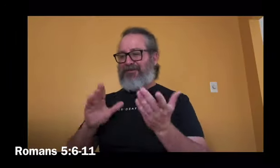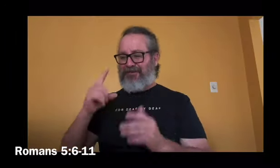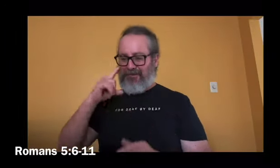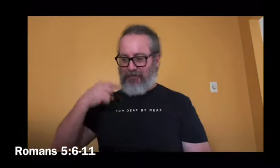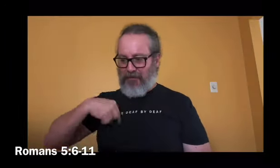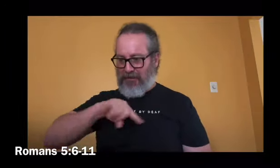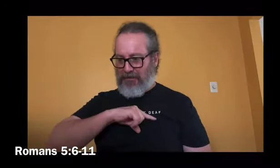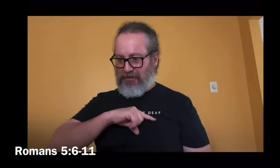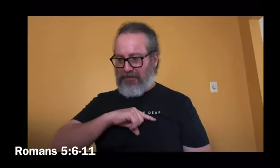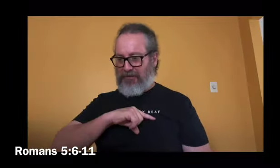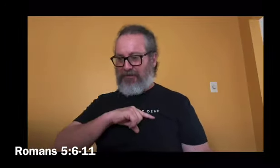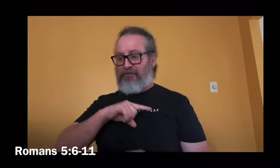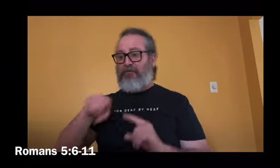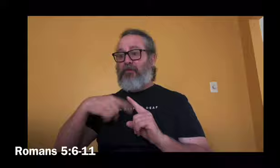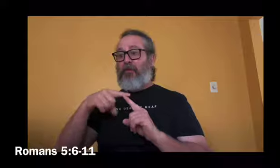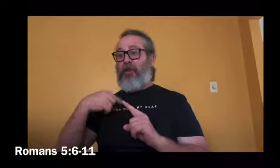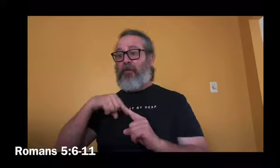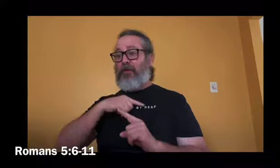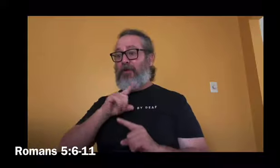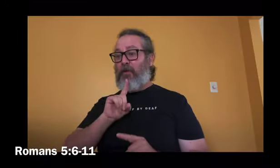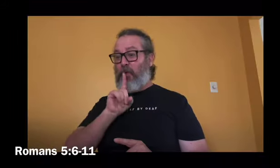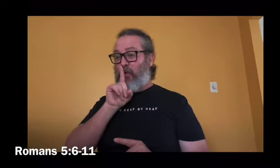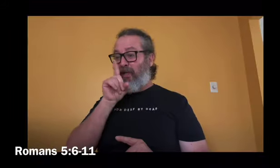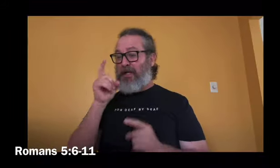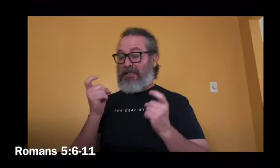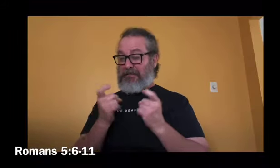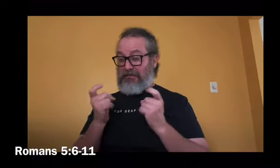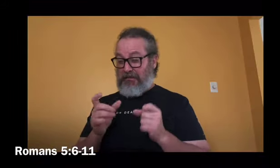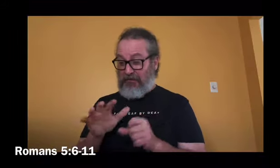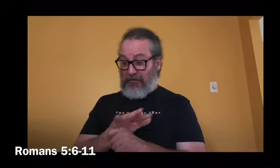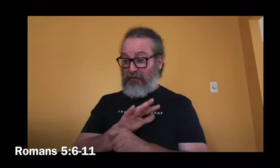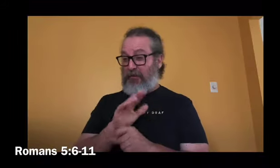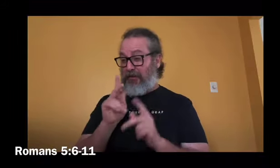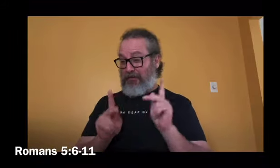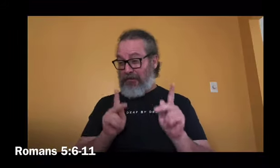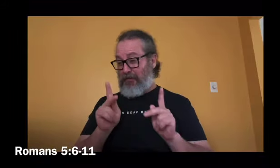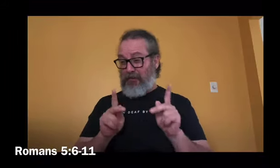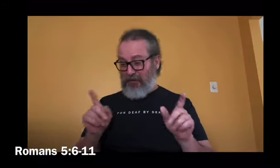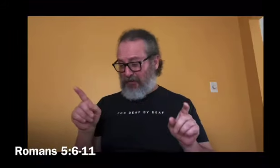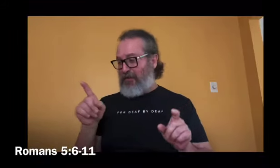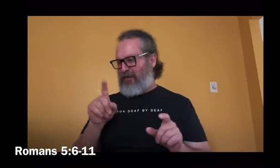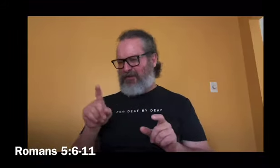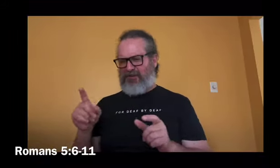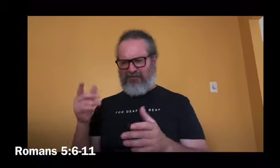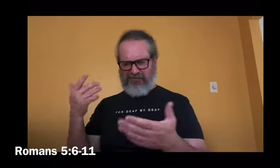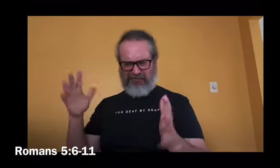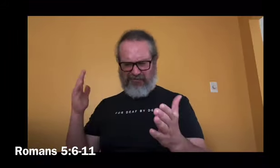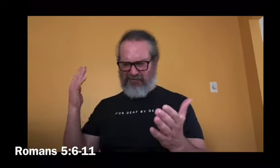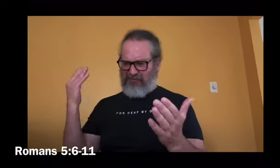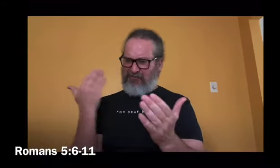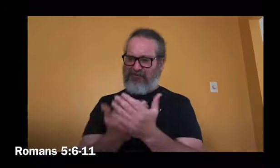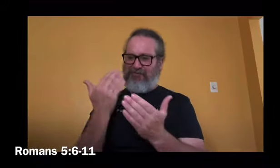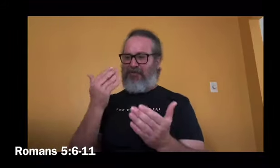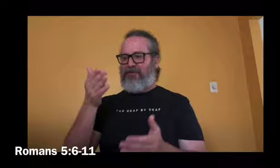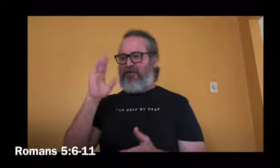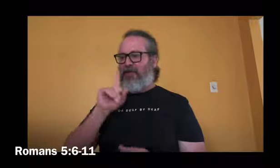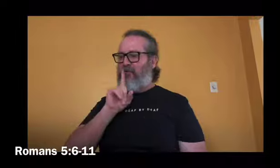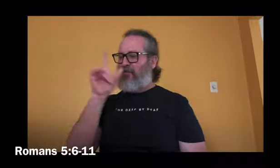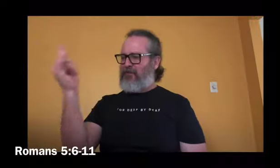person, one might even find courage to die. But when God proves his love for